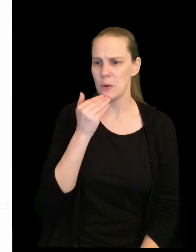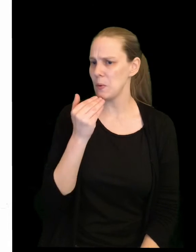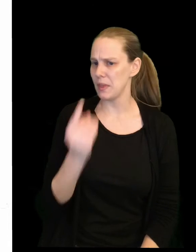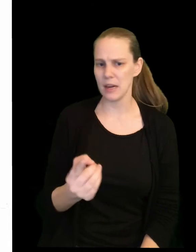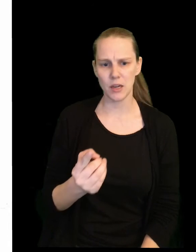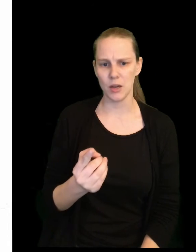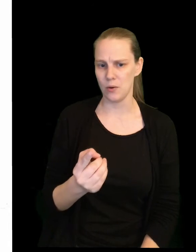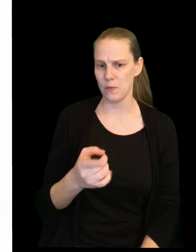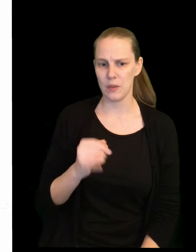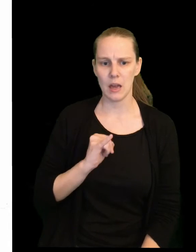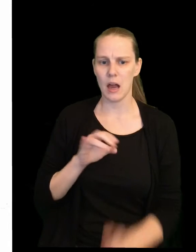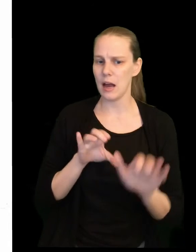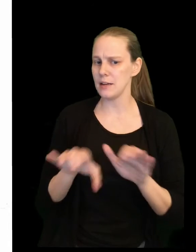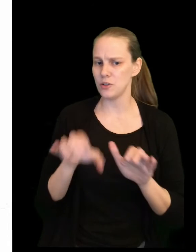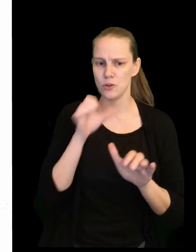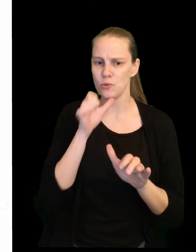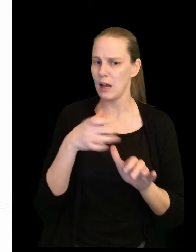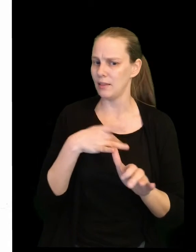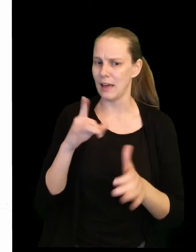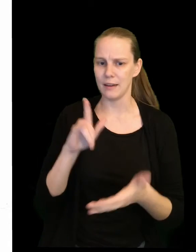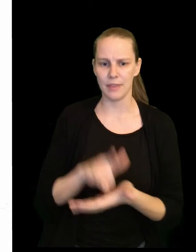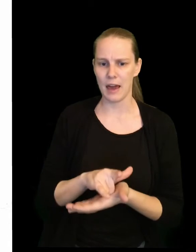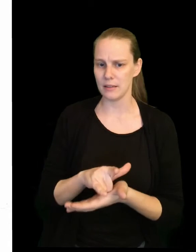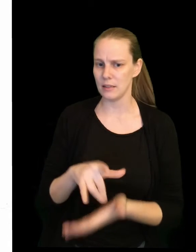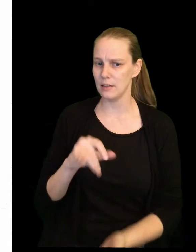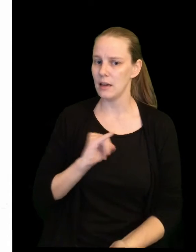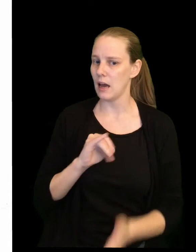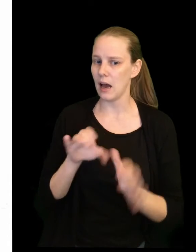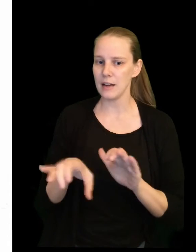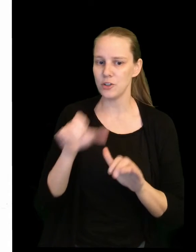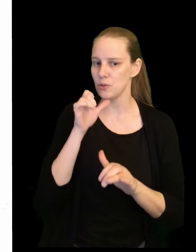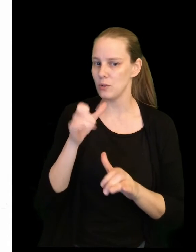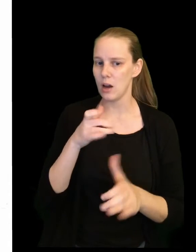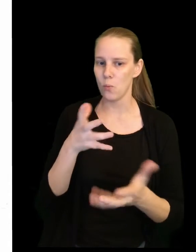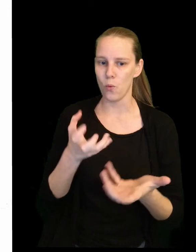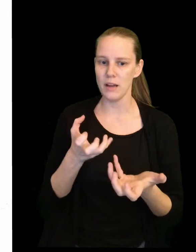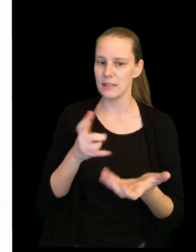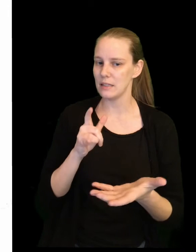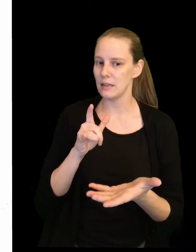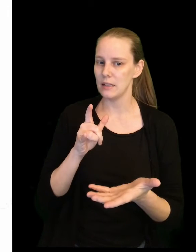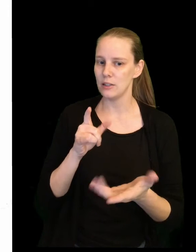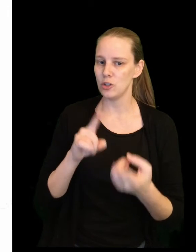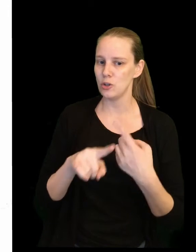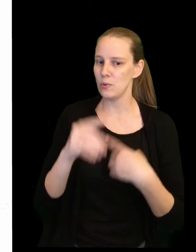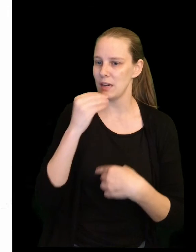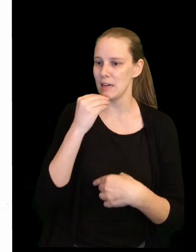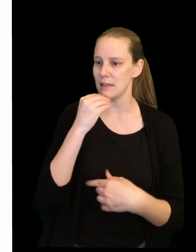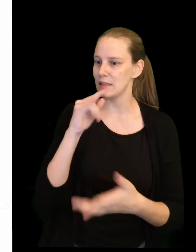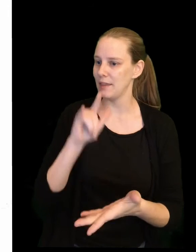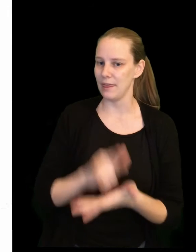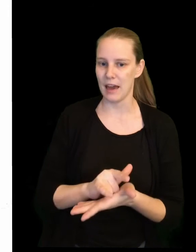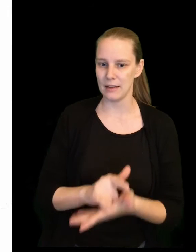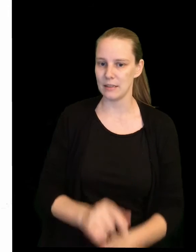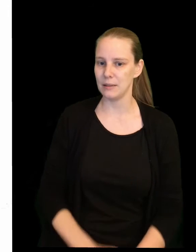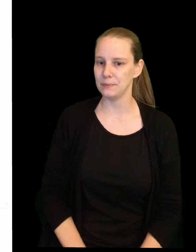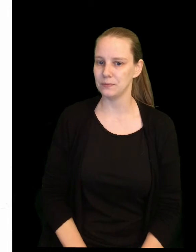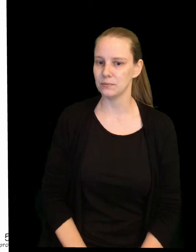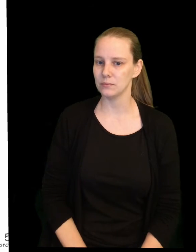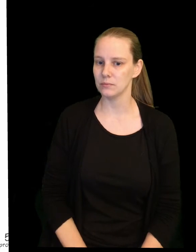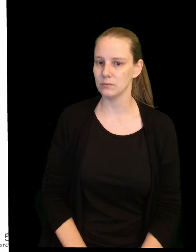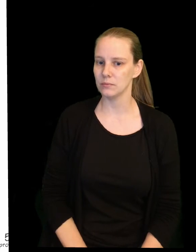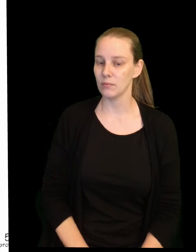No, thank you. I do not like that. I do not want to eat that.